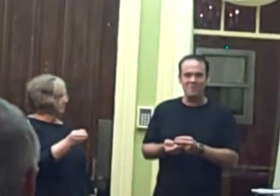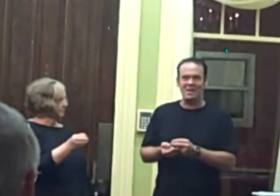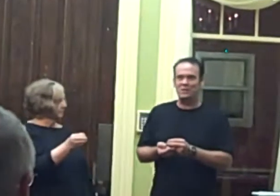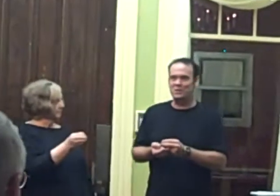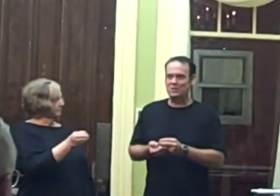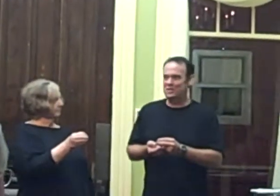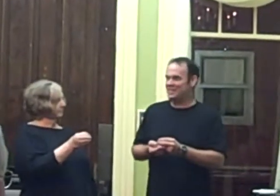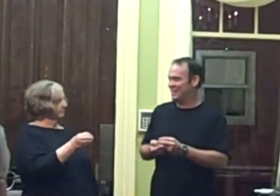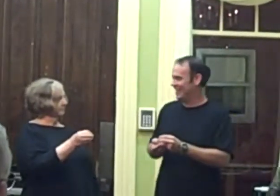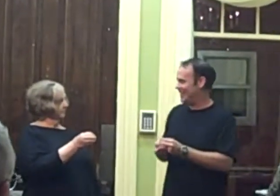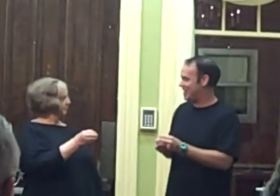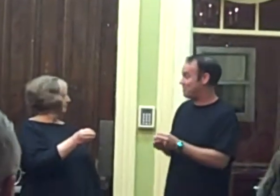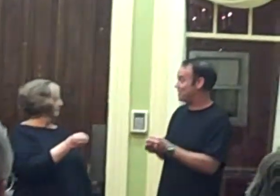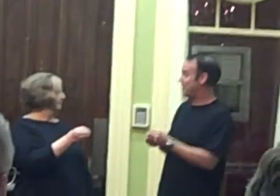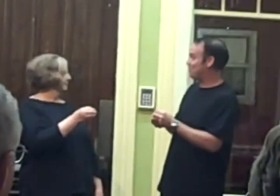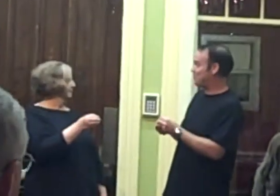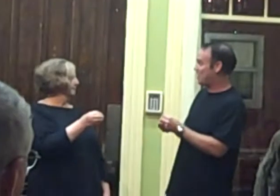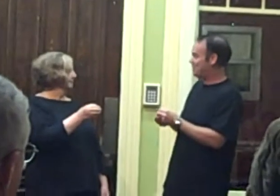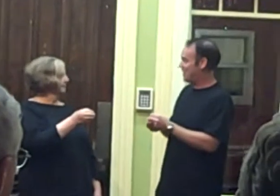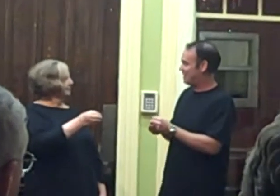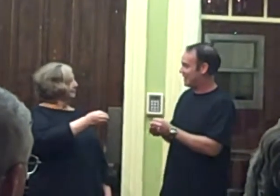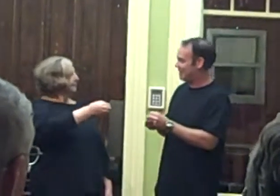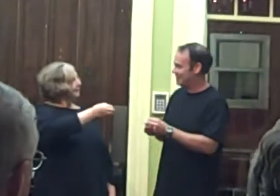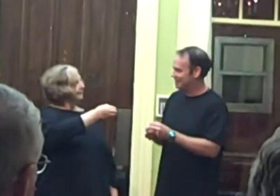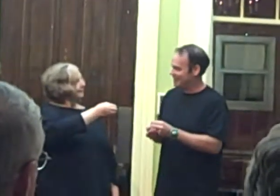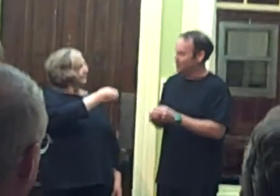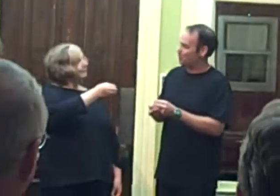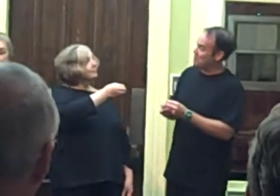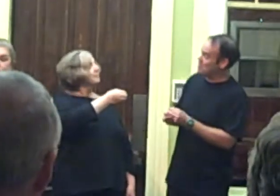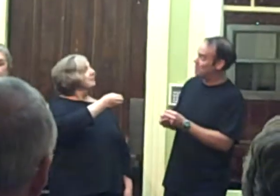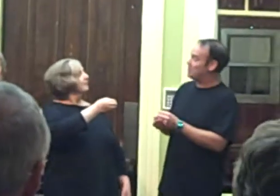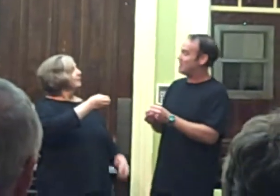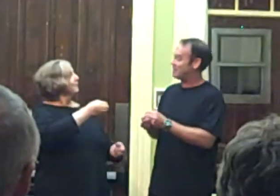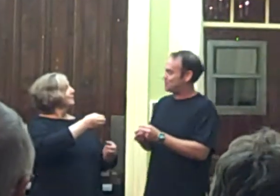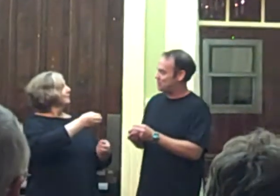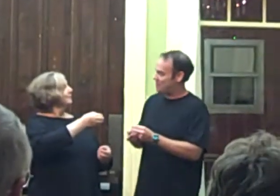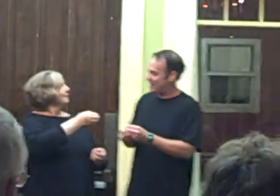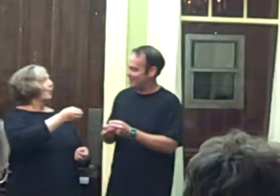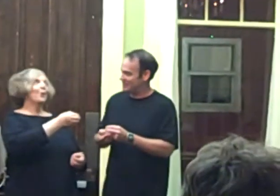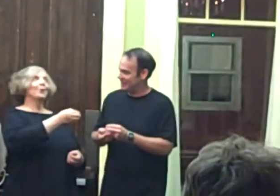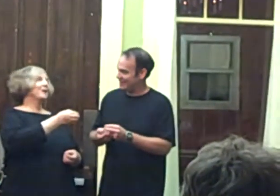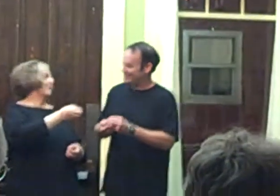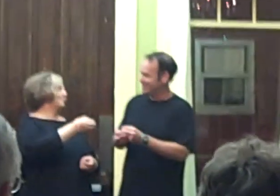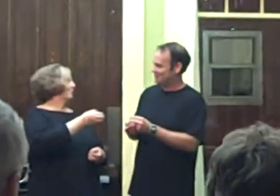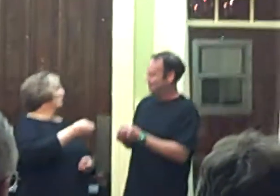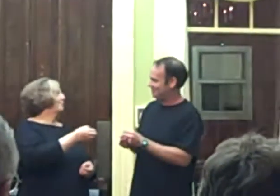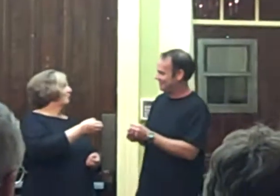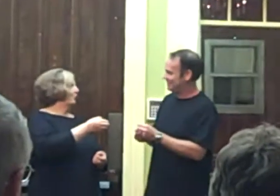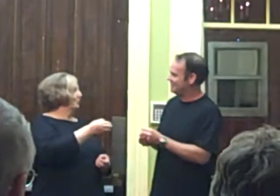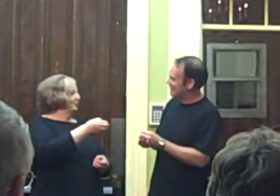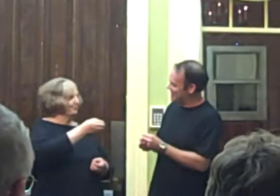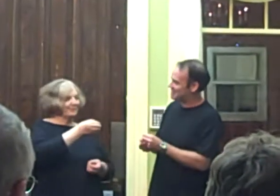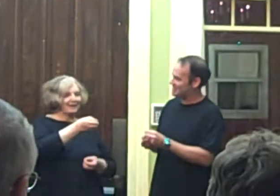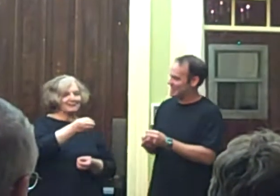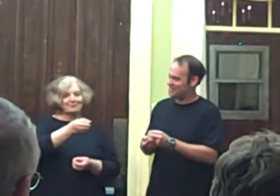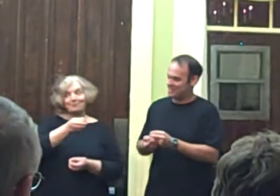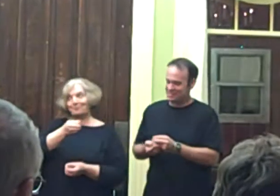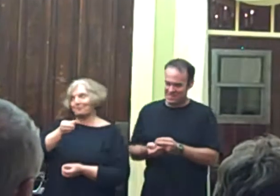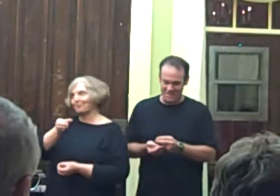My goodness, I've been gone for quite a while. I don't remember the way they do with that. Oh, yes, look quite forward. Yes, yes, I see the